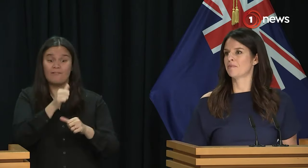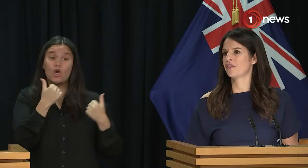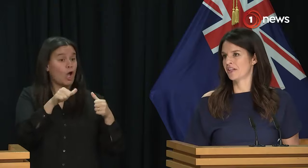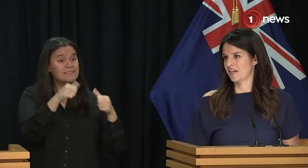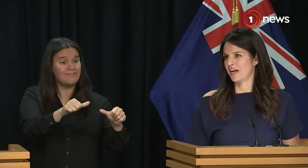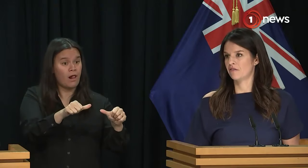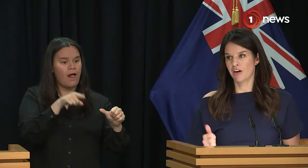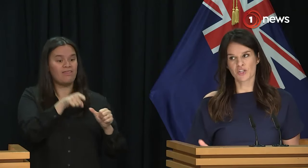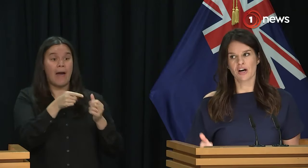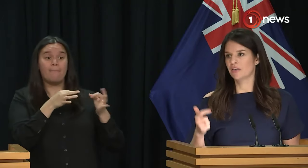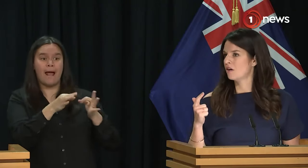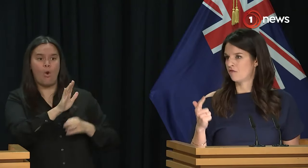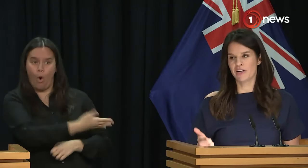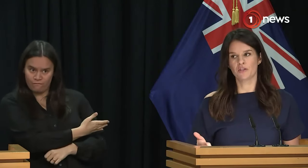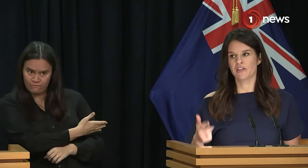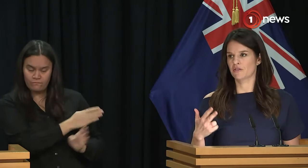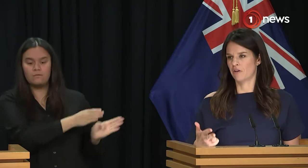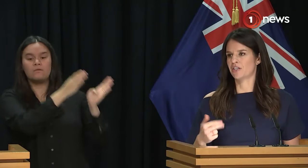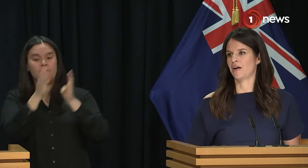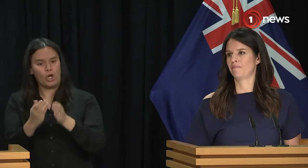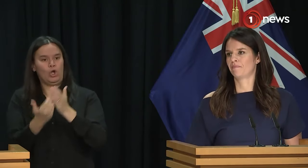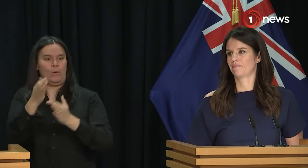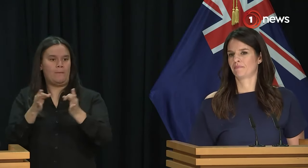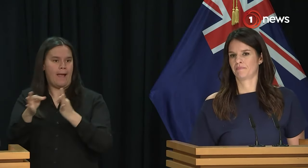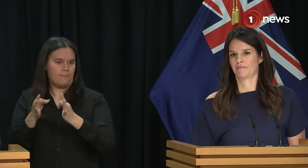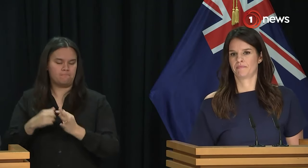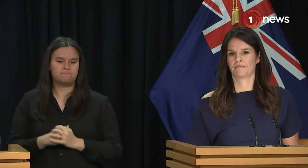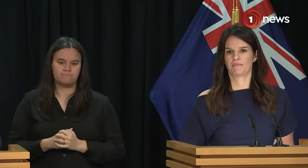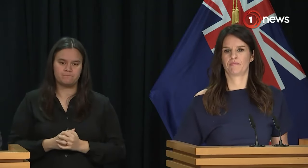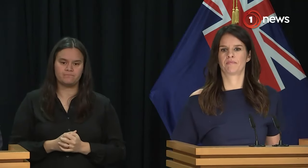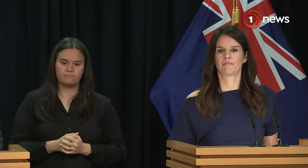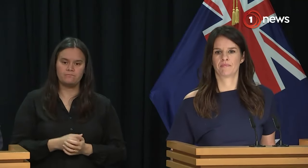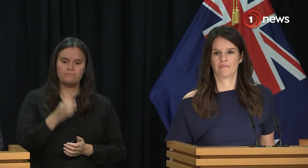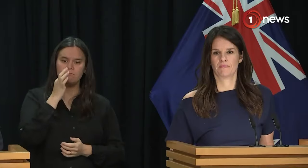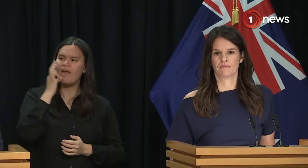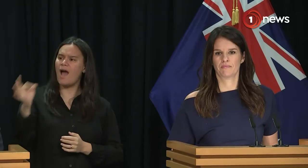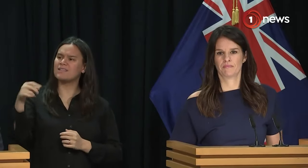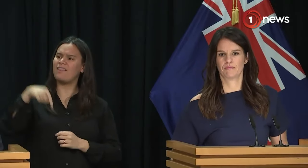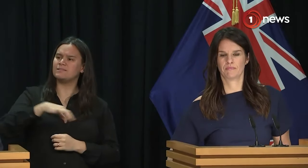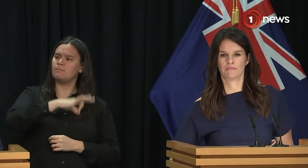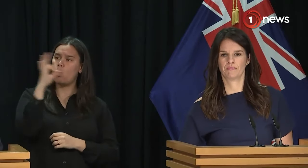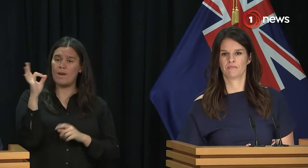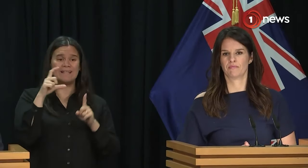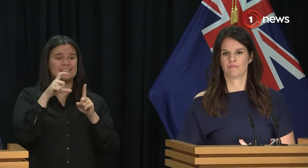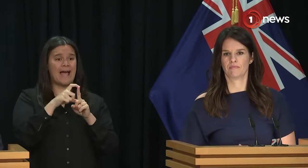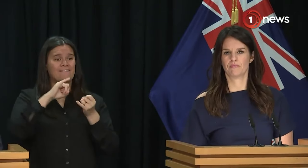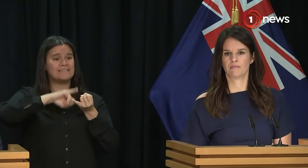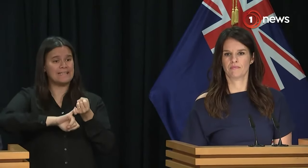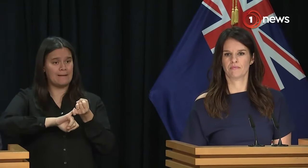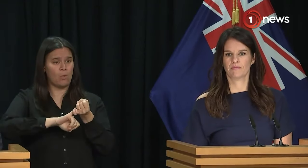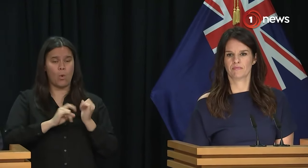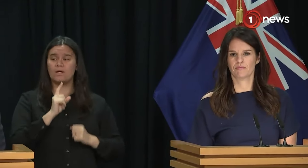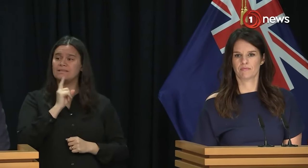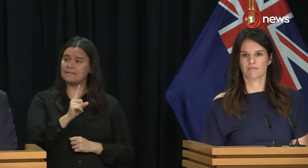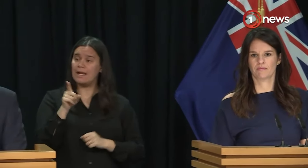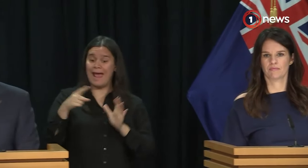reinvest them in the things that are right child, right service, right time. David said this morning that if you sacked a